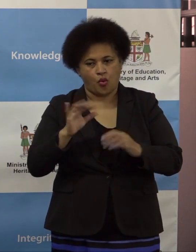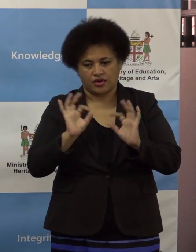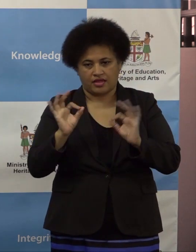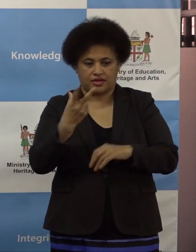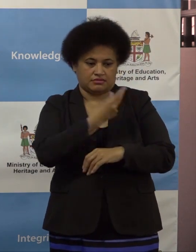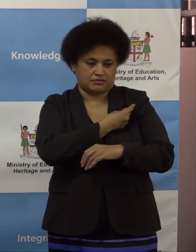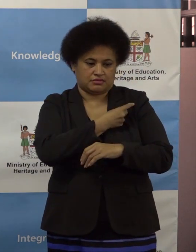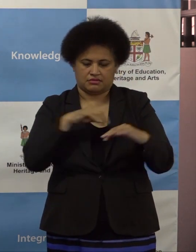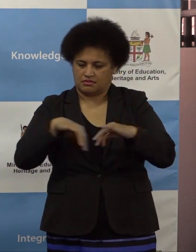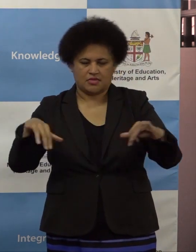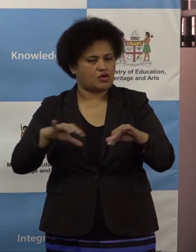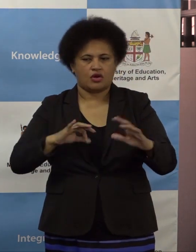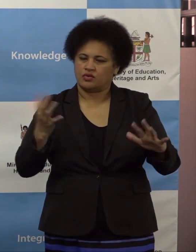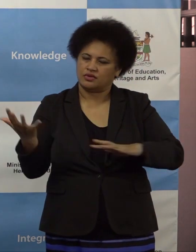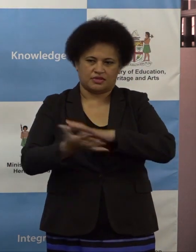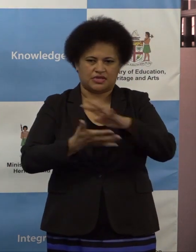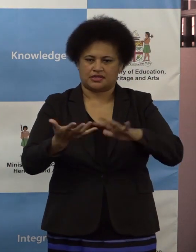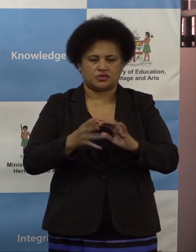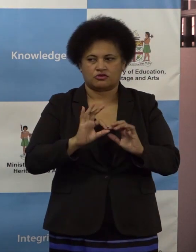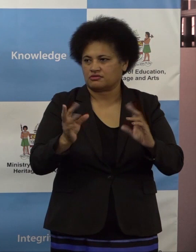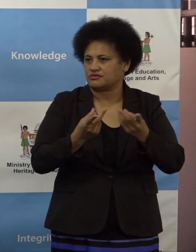not mandatory for students.